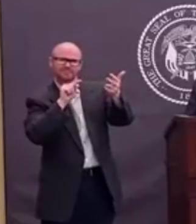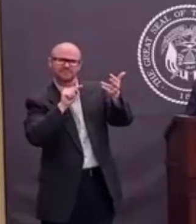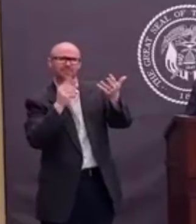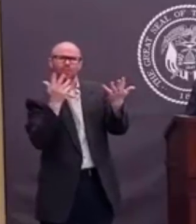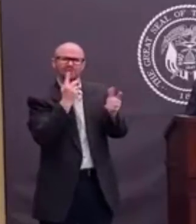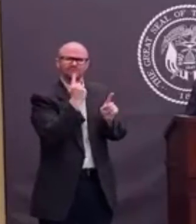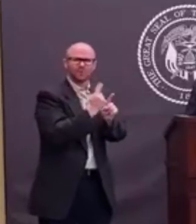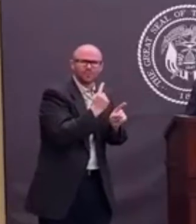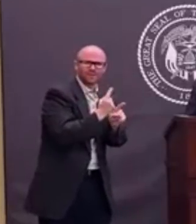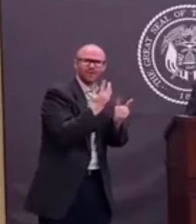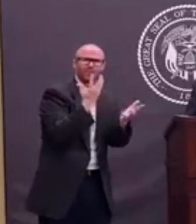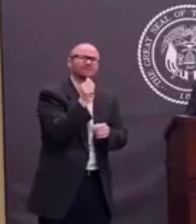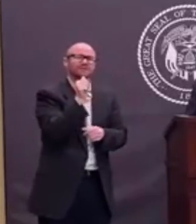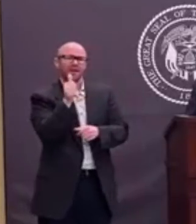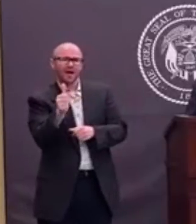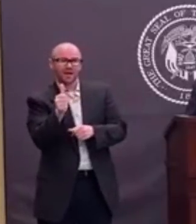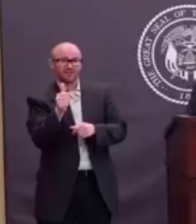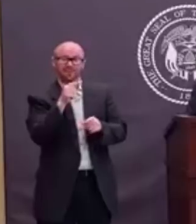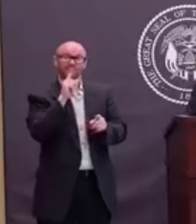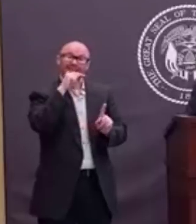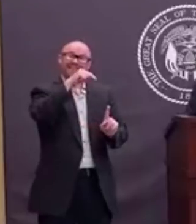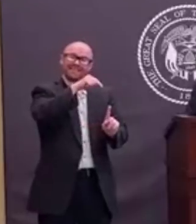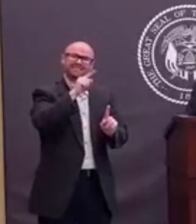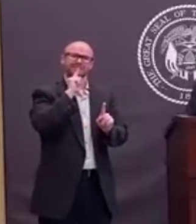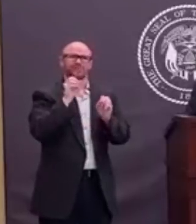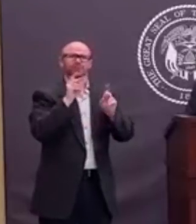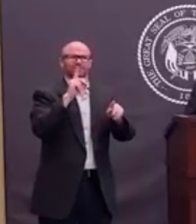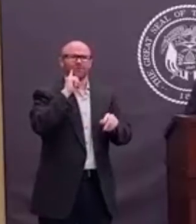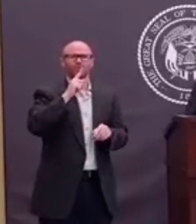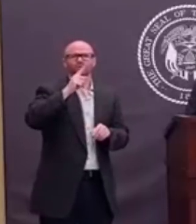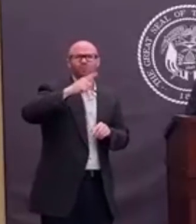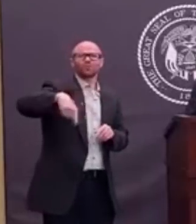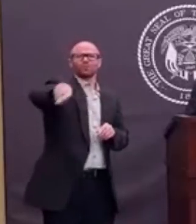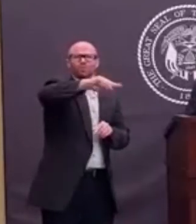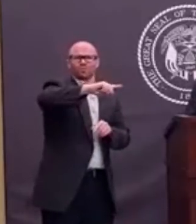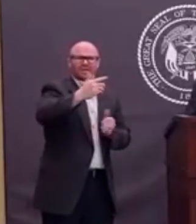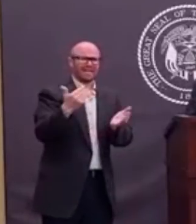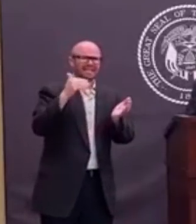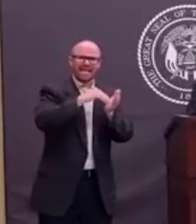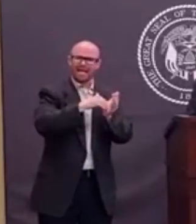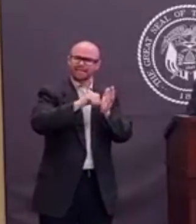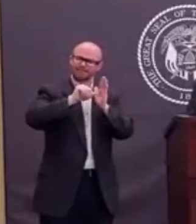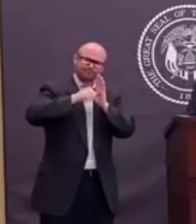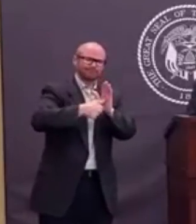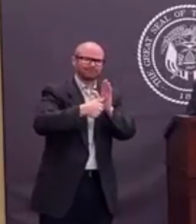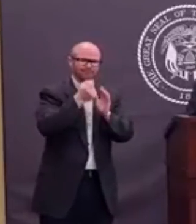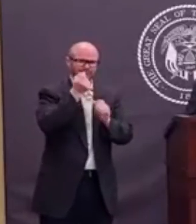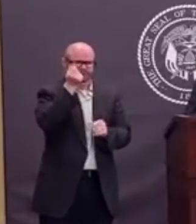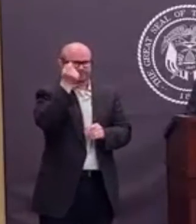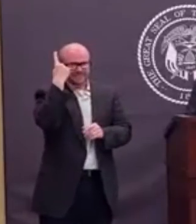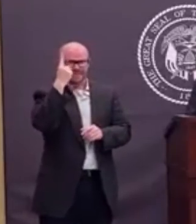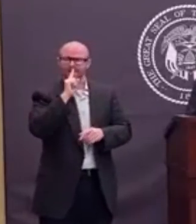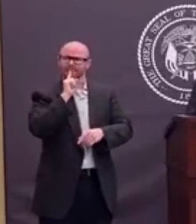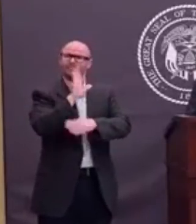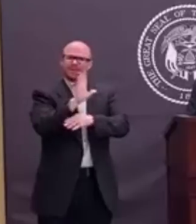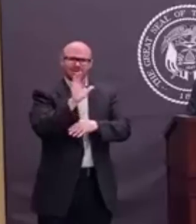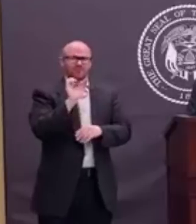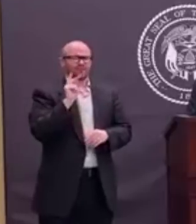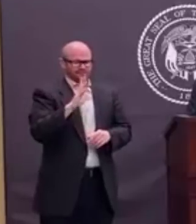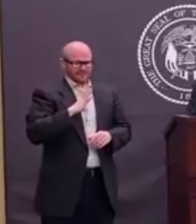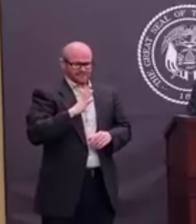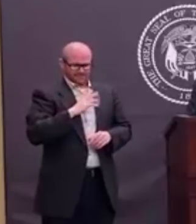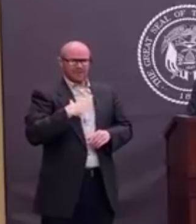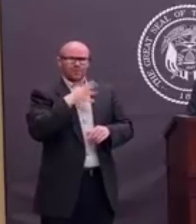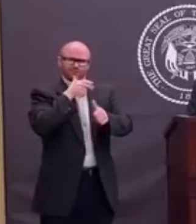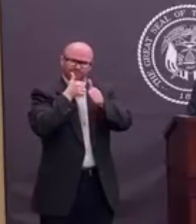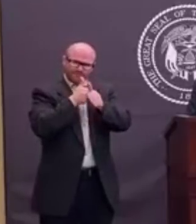appropriate and what is not. But this is kind of an opportunity for us to recommit to these common sense things and reemphasize what's been said